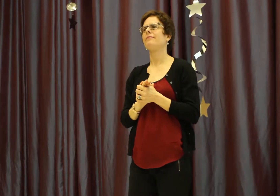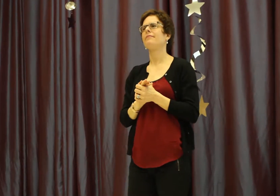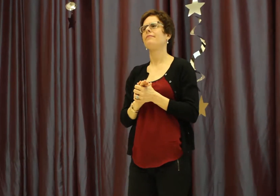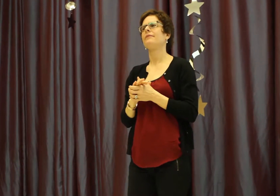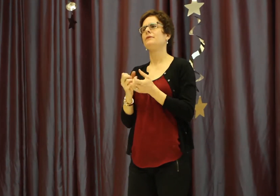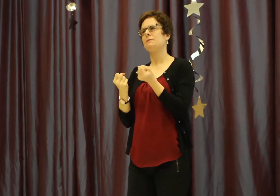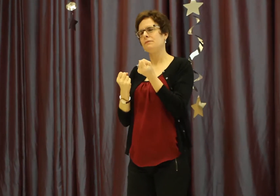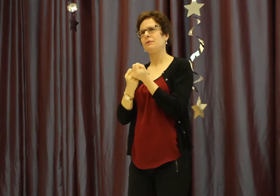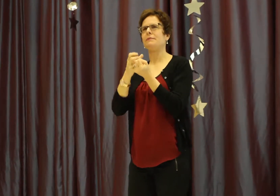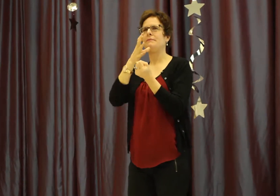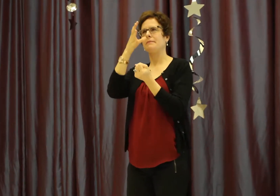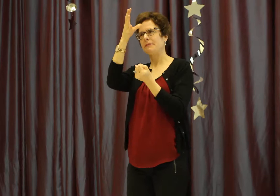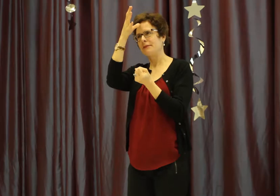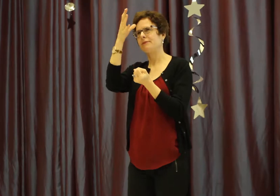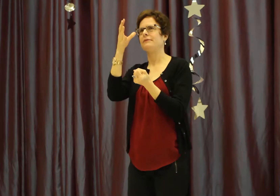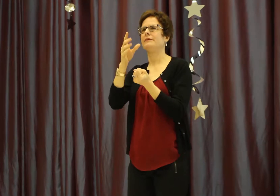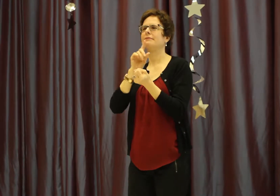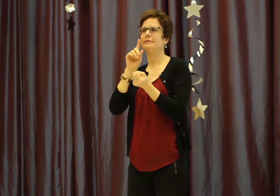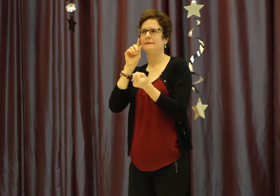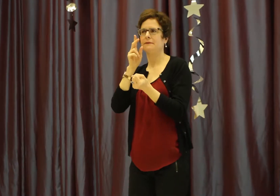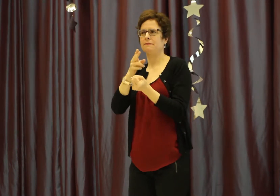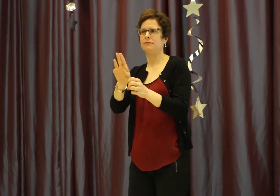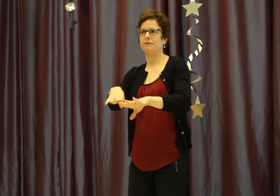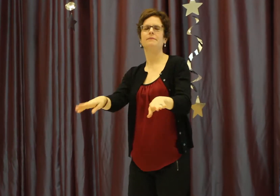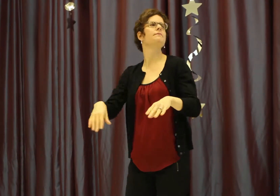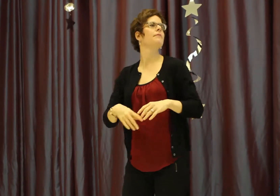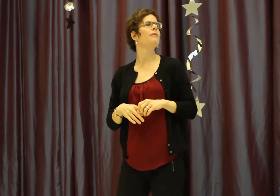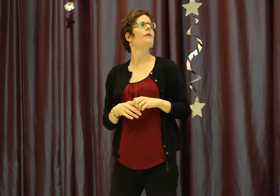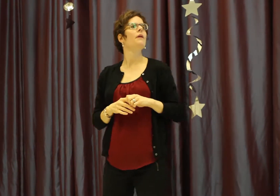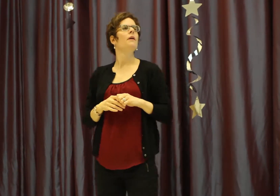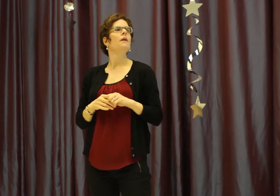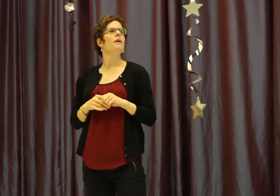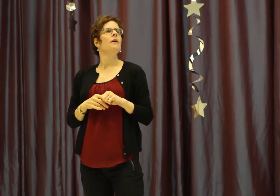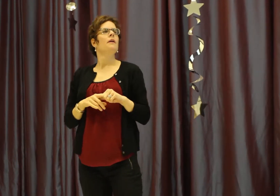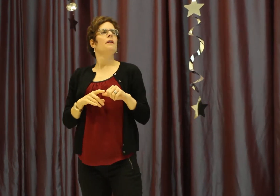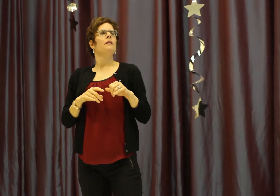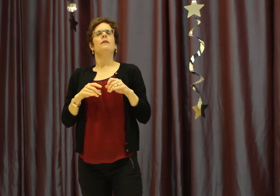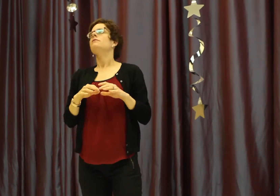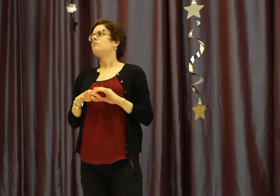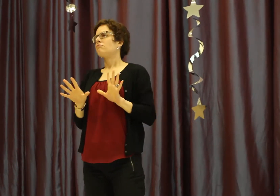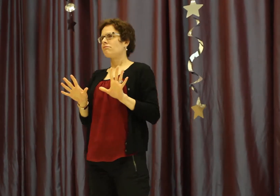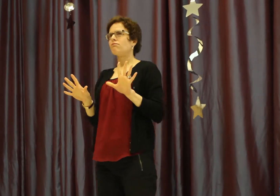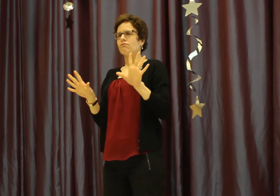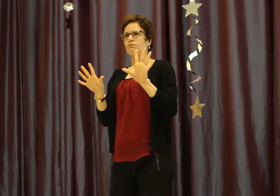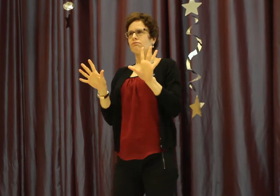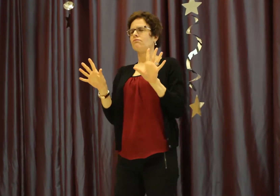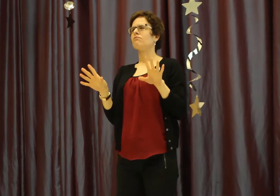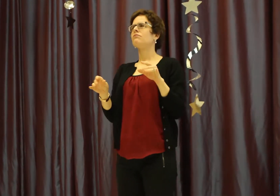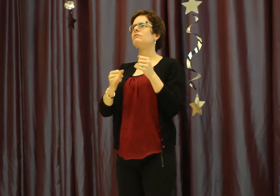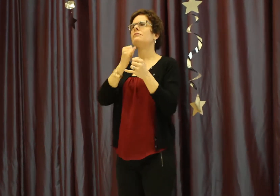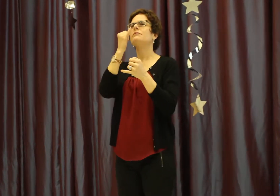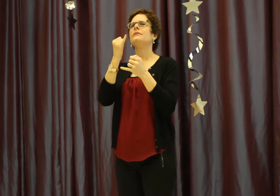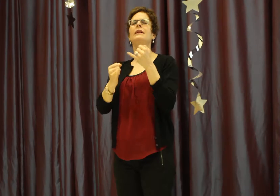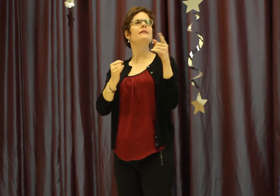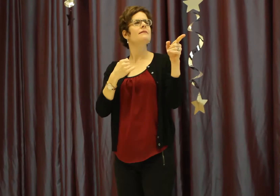my presentation. The deaf community needs to support parents in their supporting of their deaf and hard of hearing children.